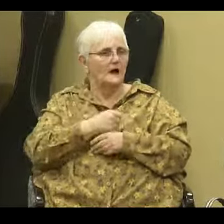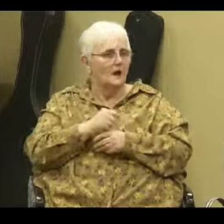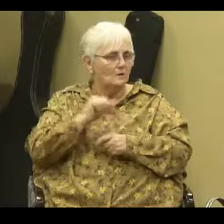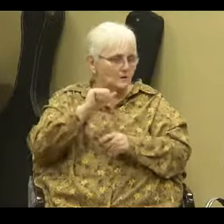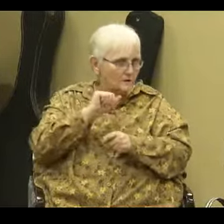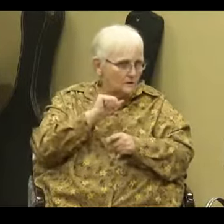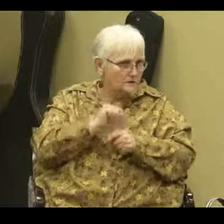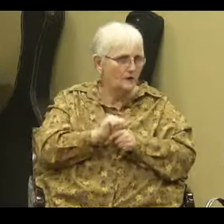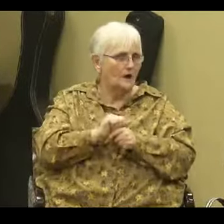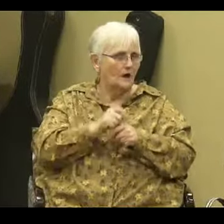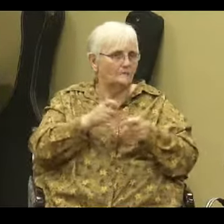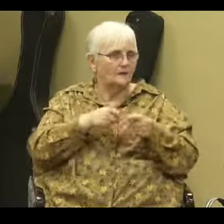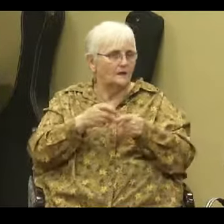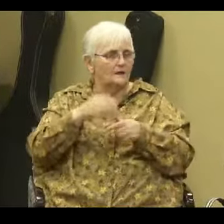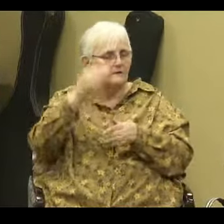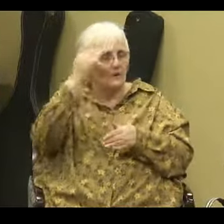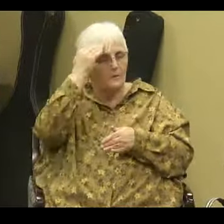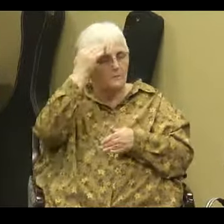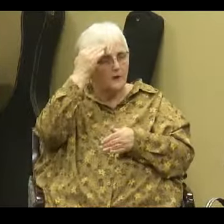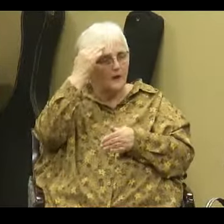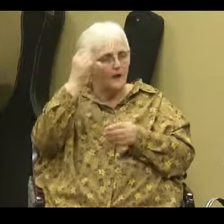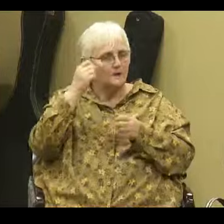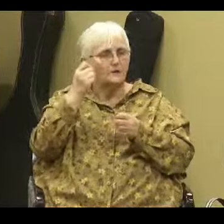to give our minds to understand.